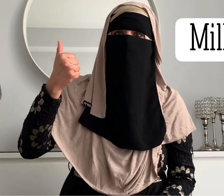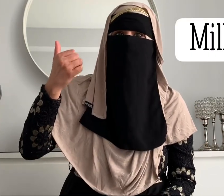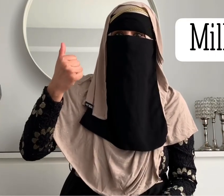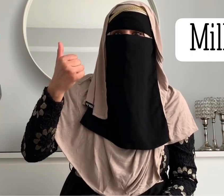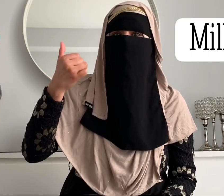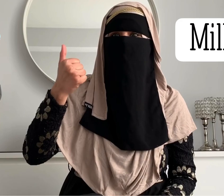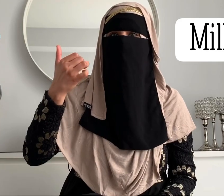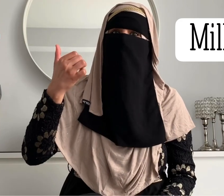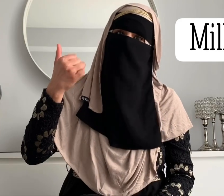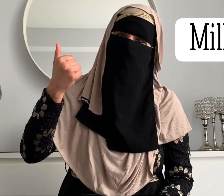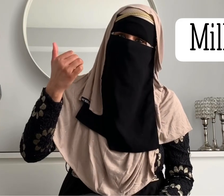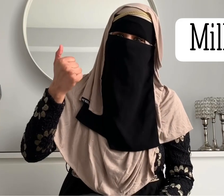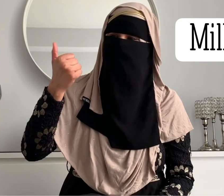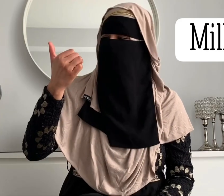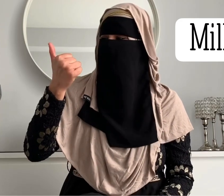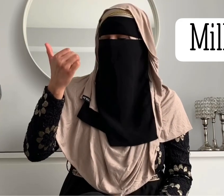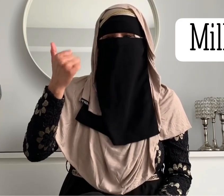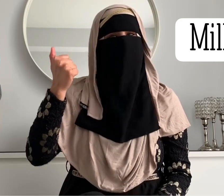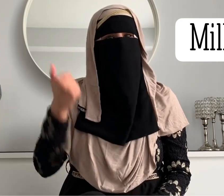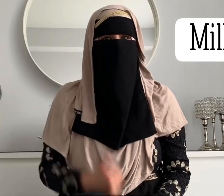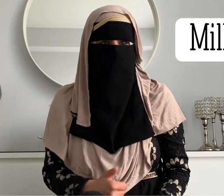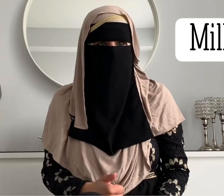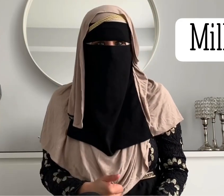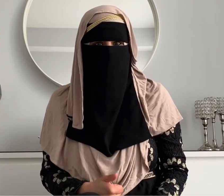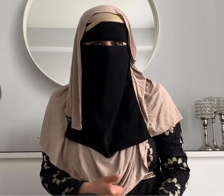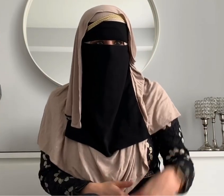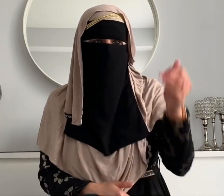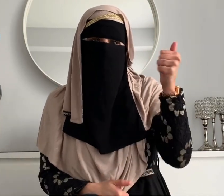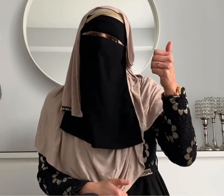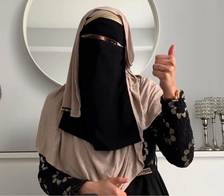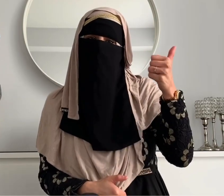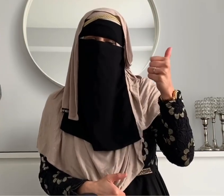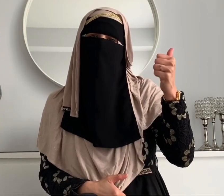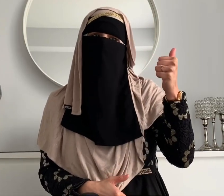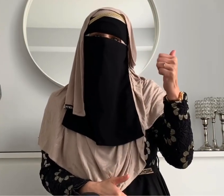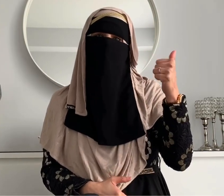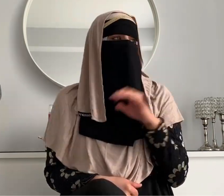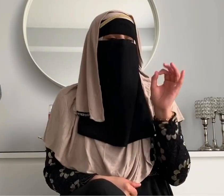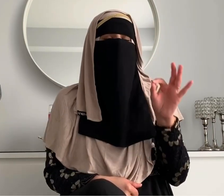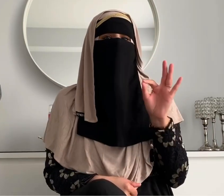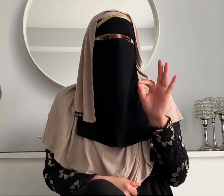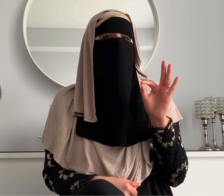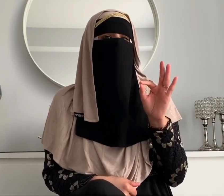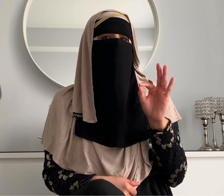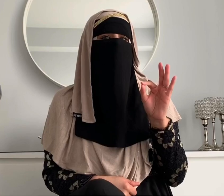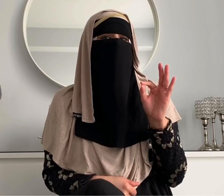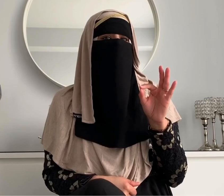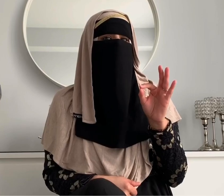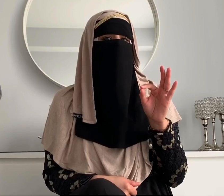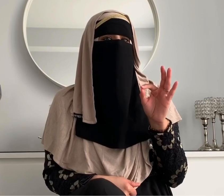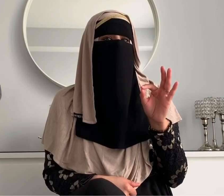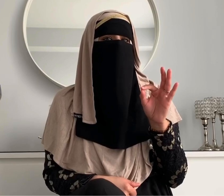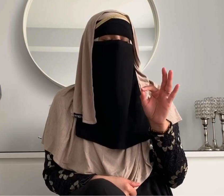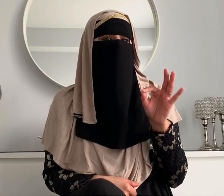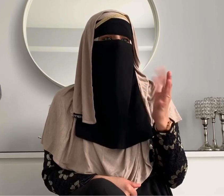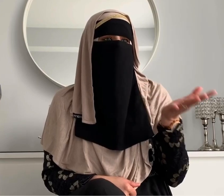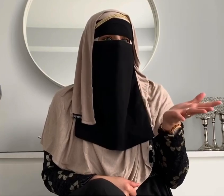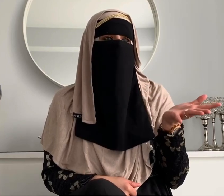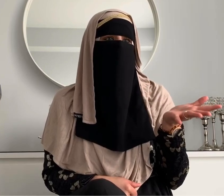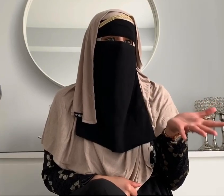or dude and samara's sign was milk she picked up on the sign at the age of eight months because i started baby sign